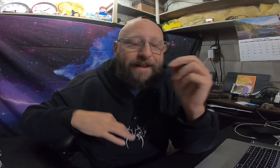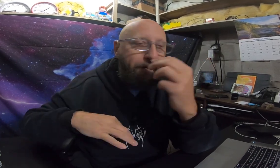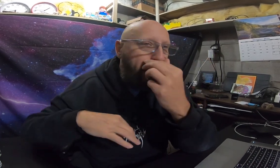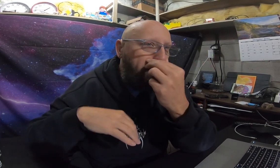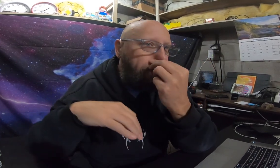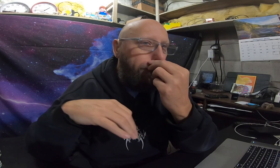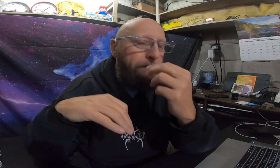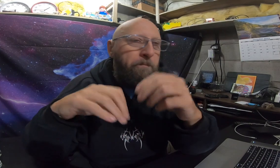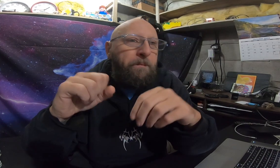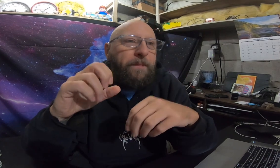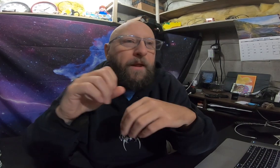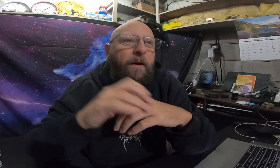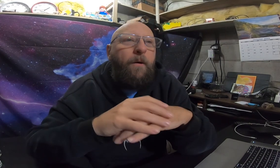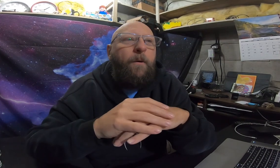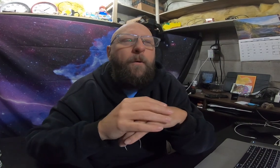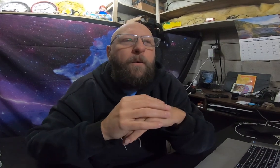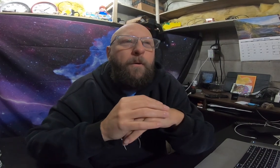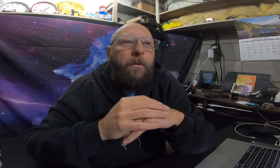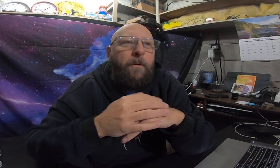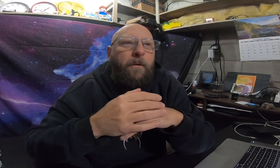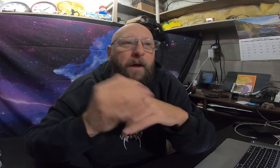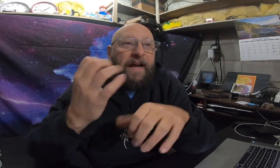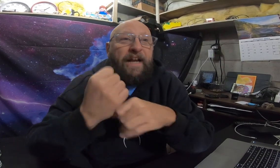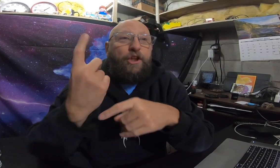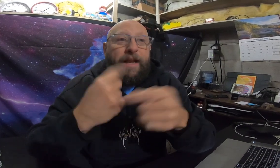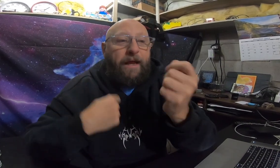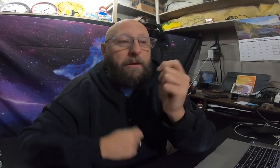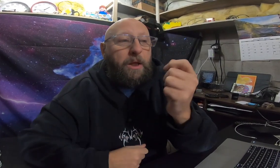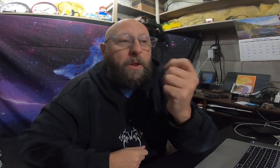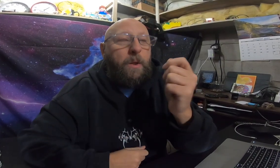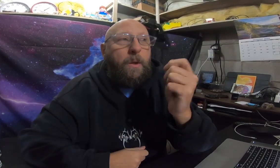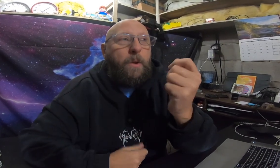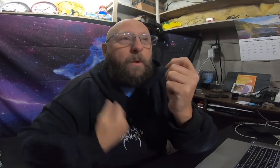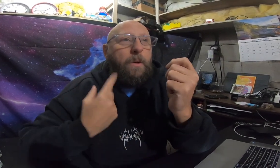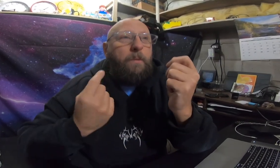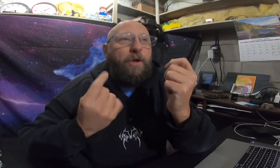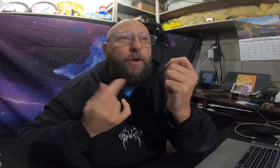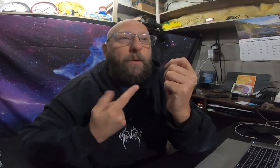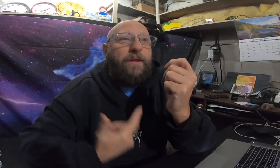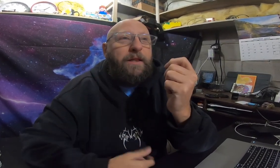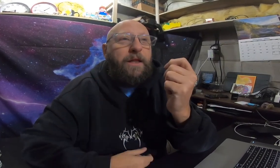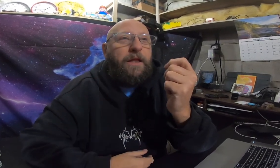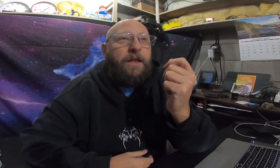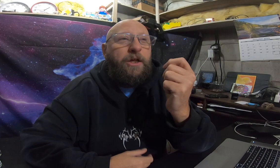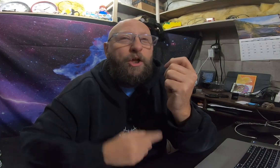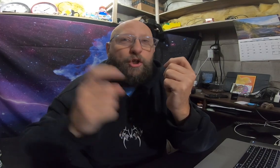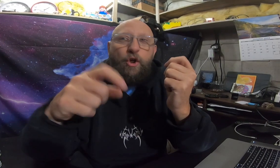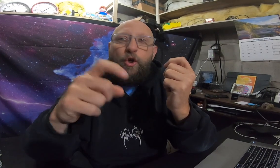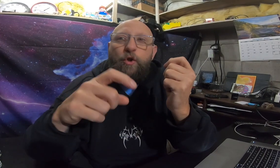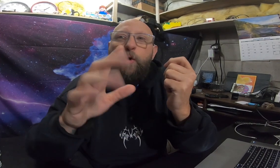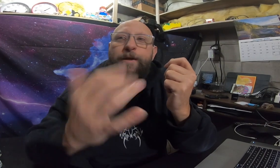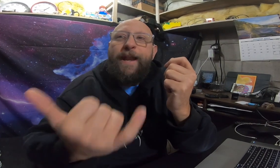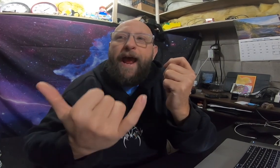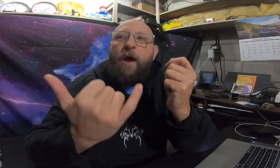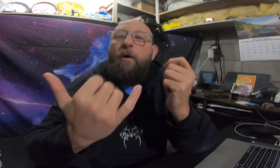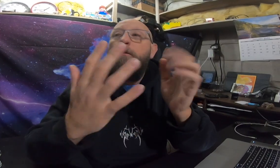so i got it today right i'm gonna deal with it now oh